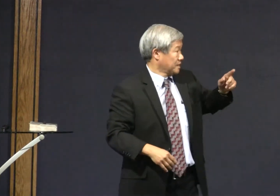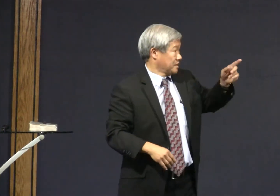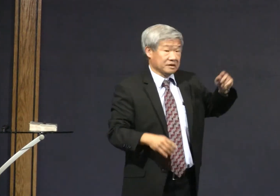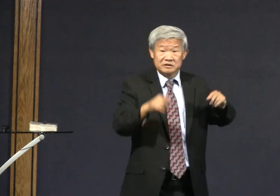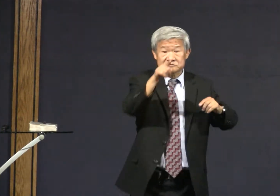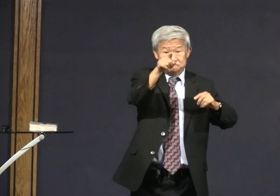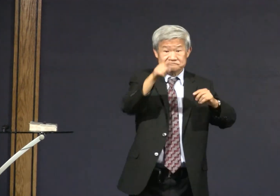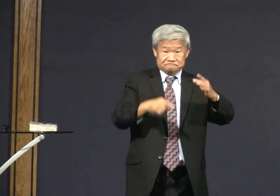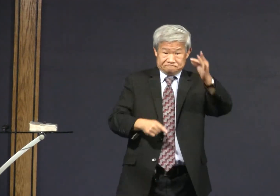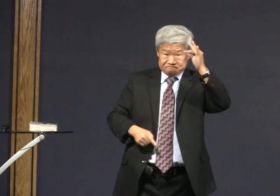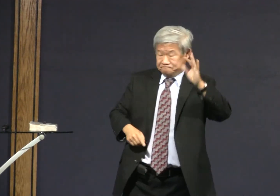And